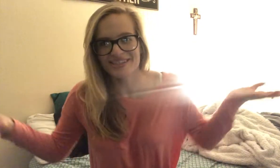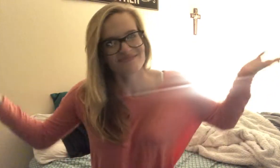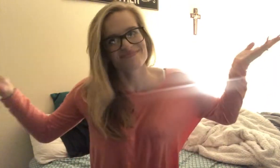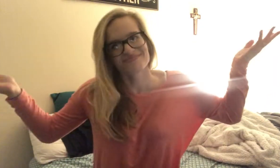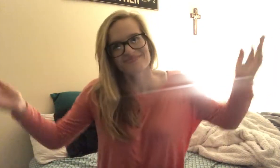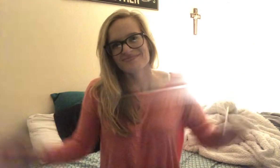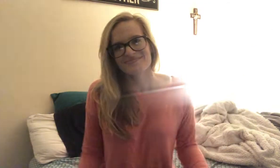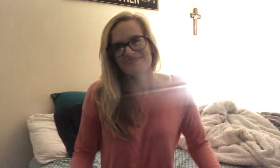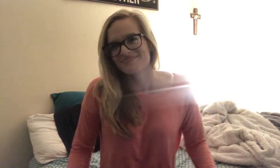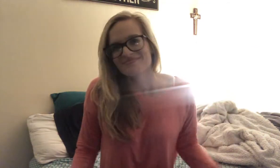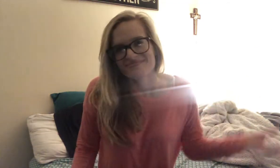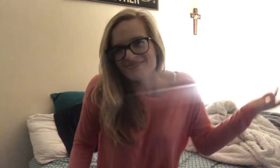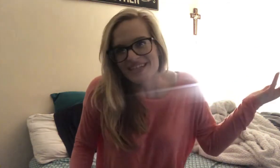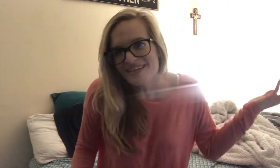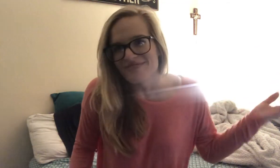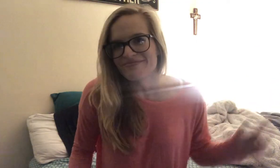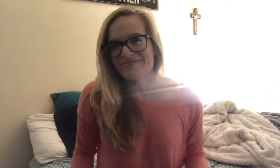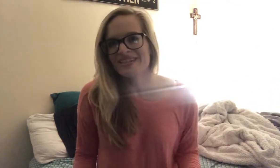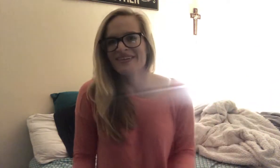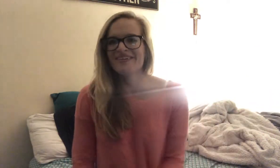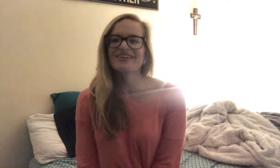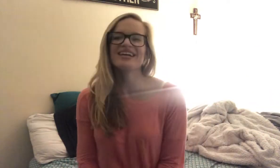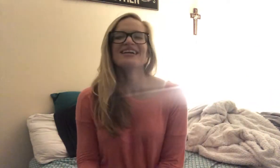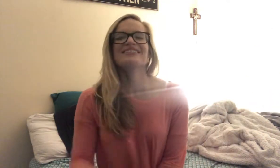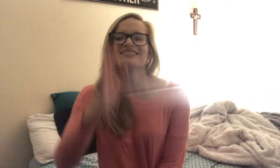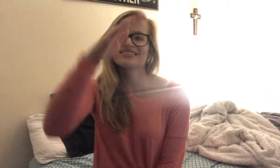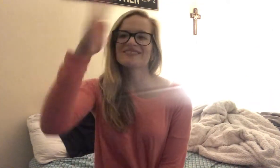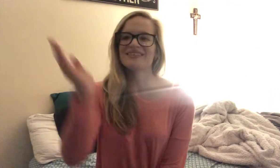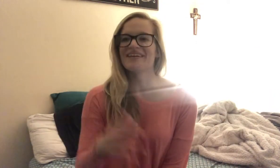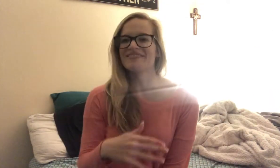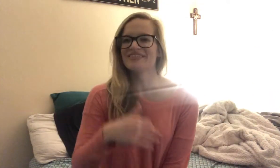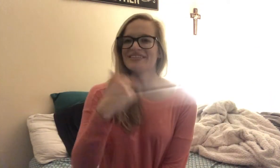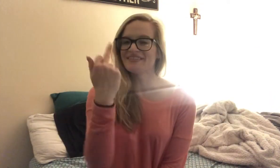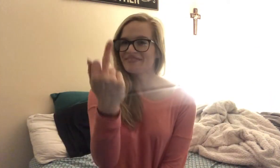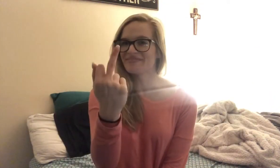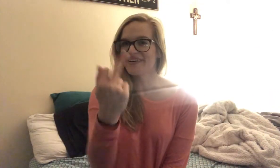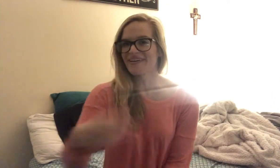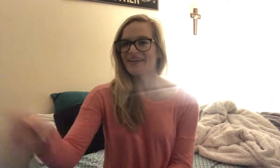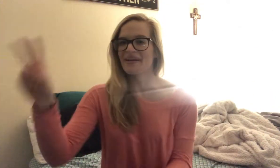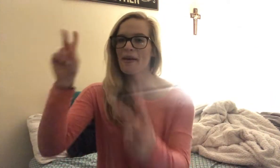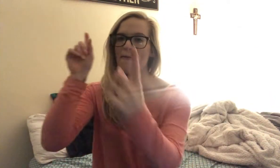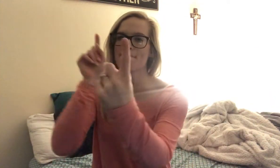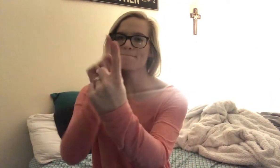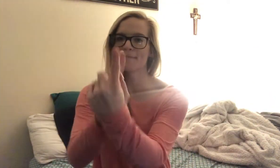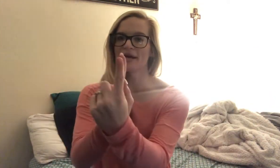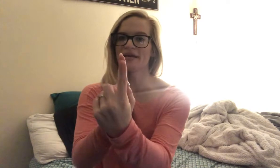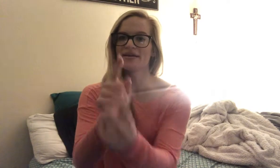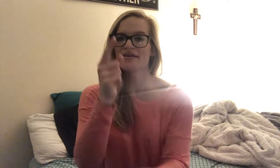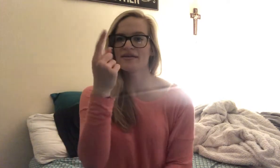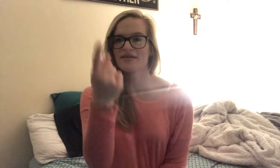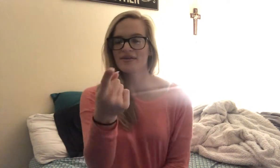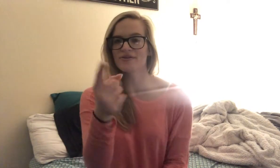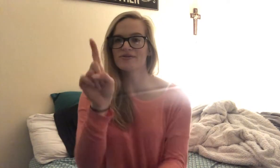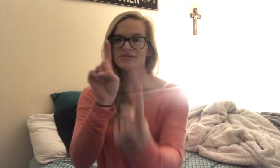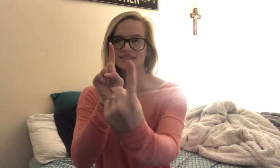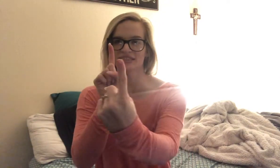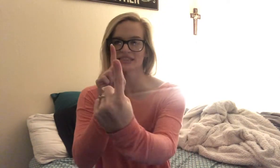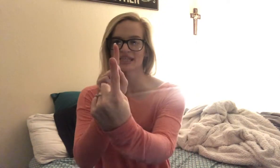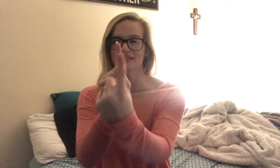Like you don't. So never even fucking met you. So this is like